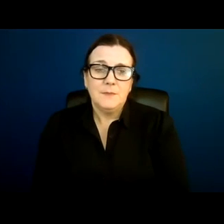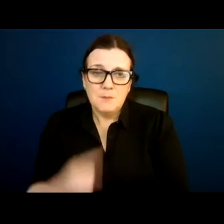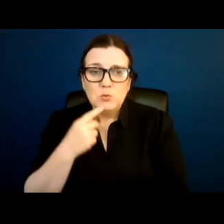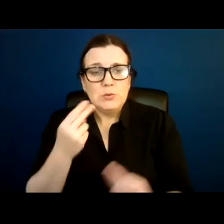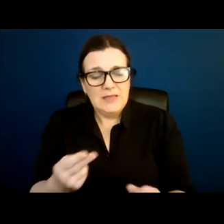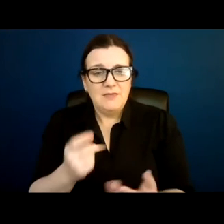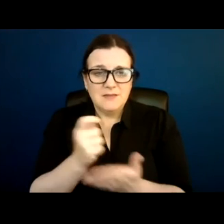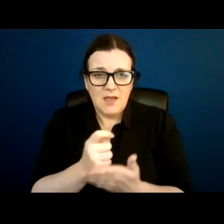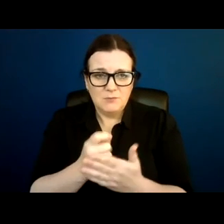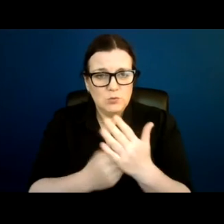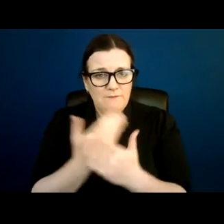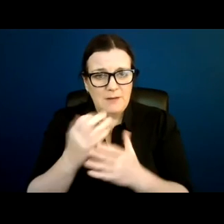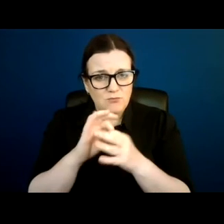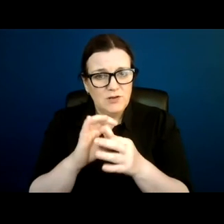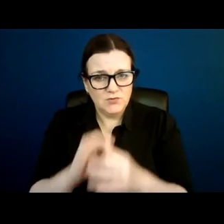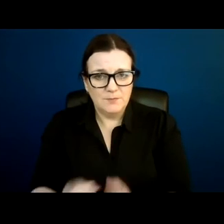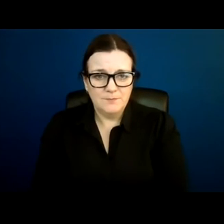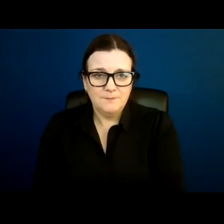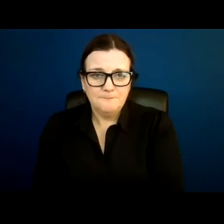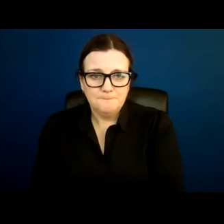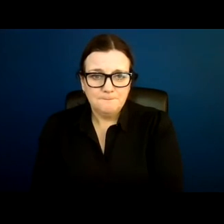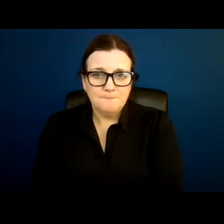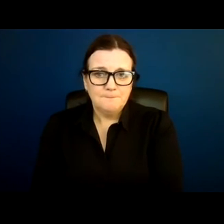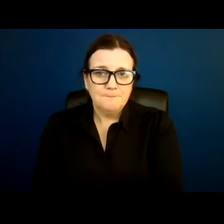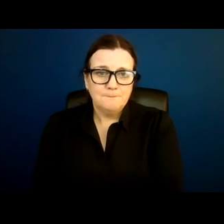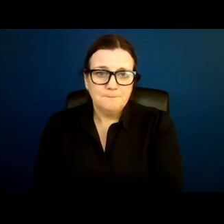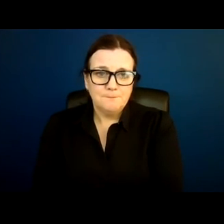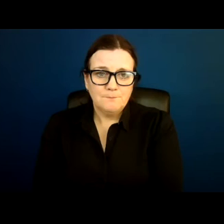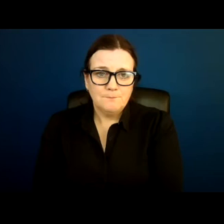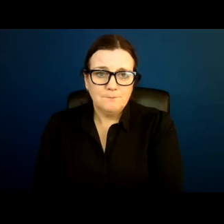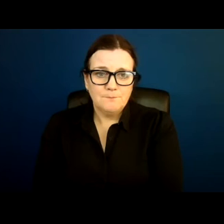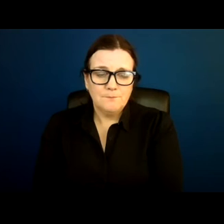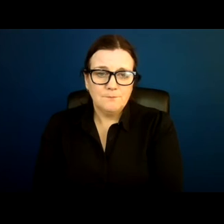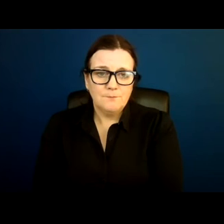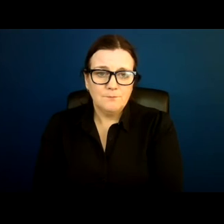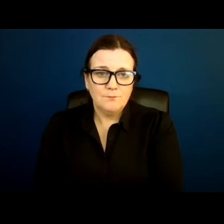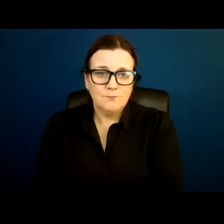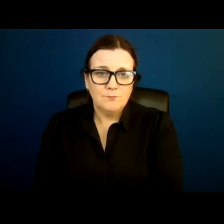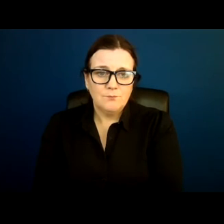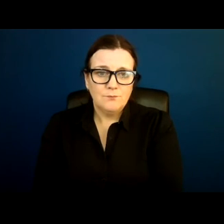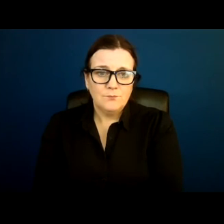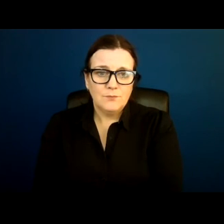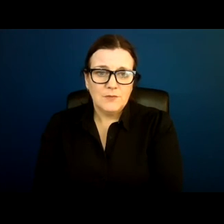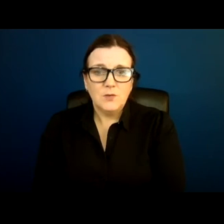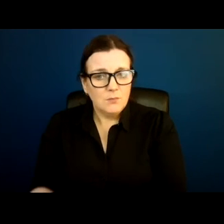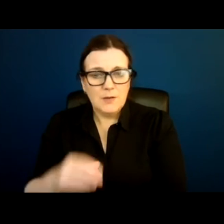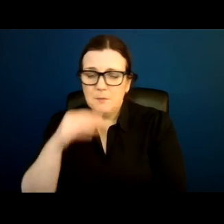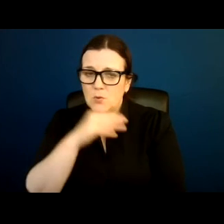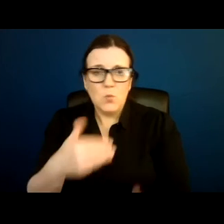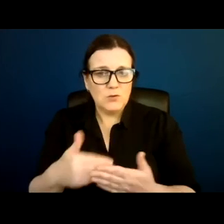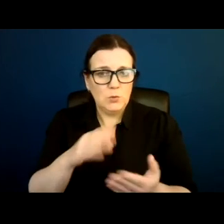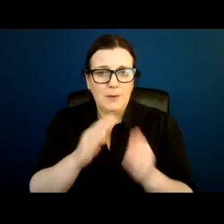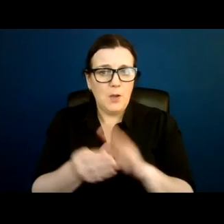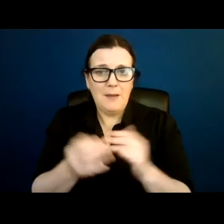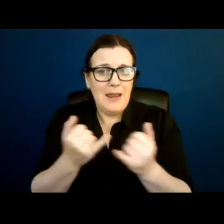and that you become really like a friend. That is what most of the clients say,